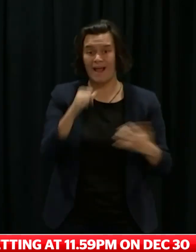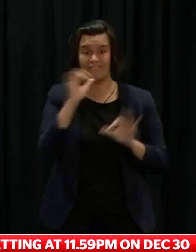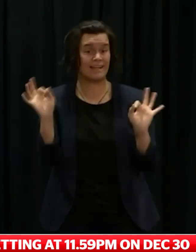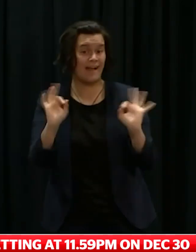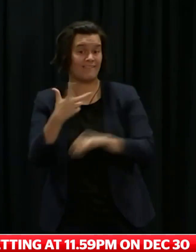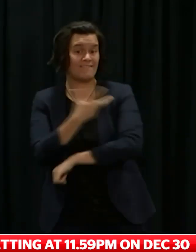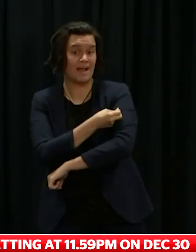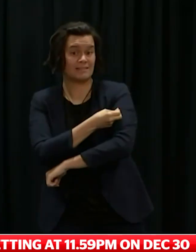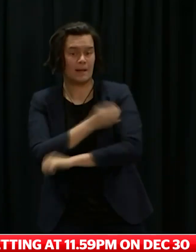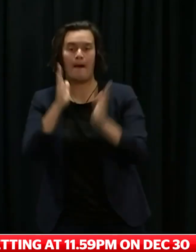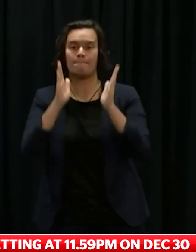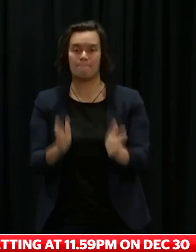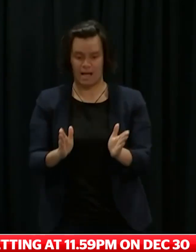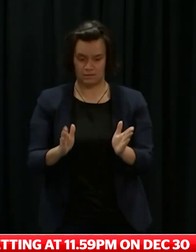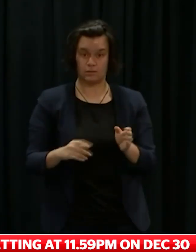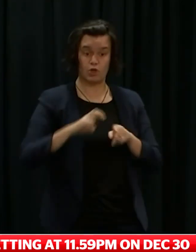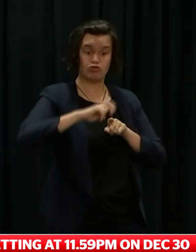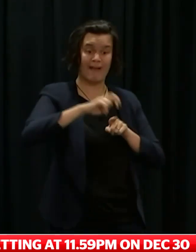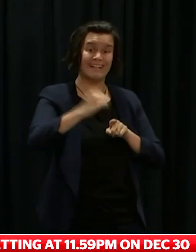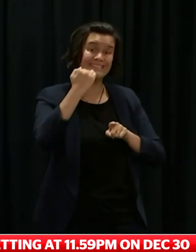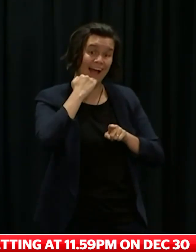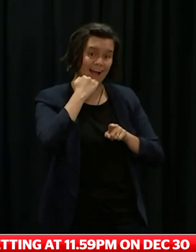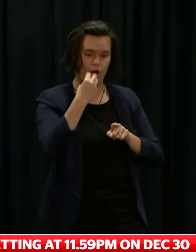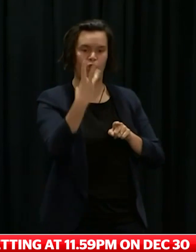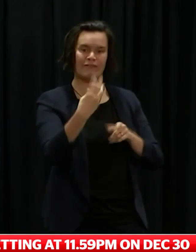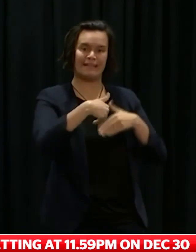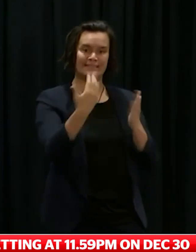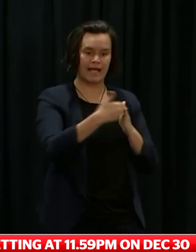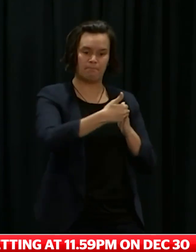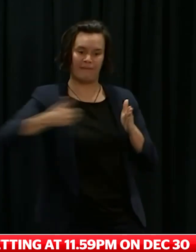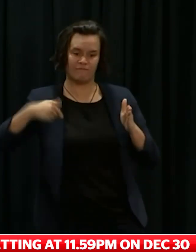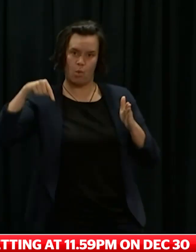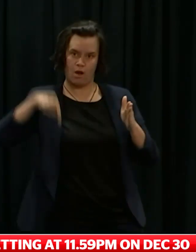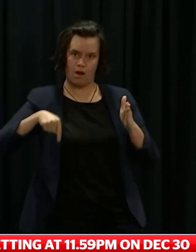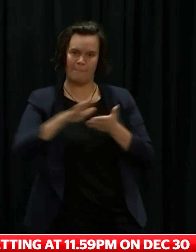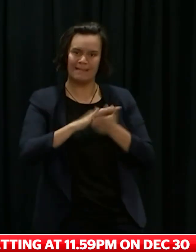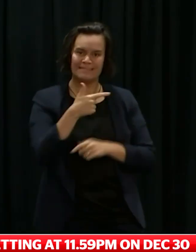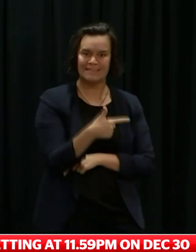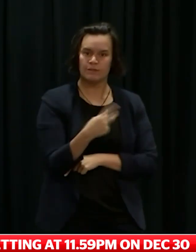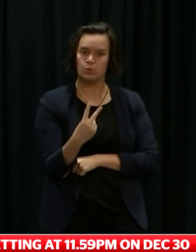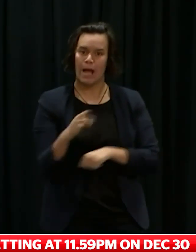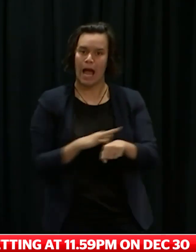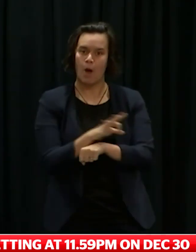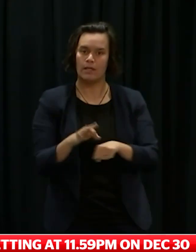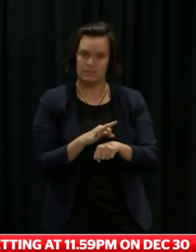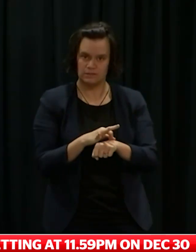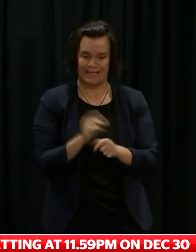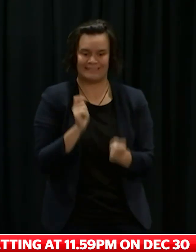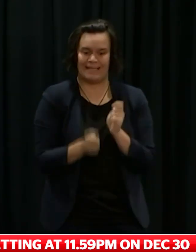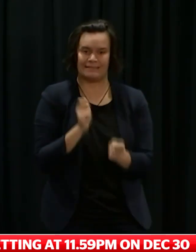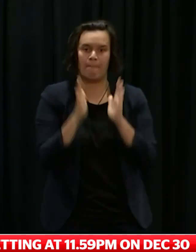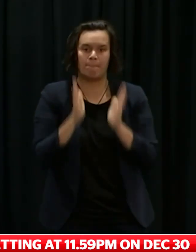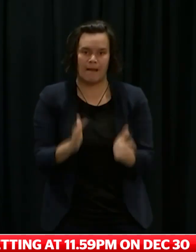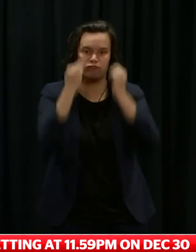We announced last week, but I'm confirming again today, that that test can be a rapid antigen test, and that they will be available at the